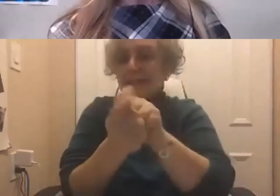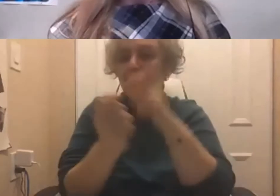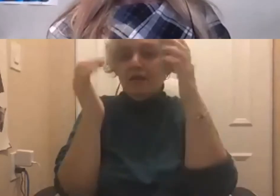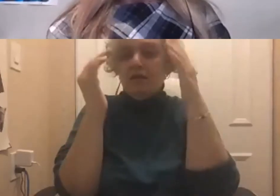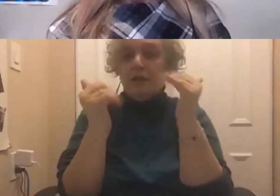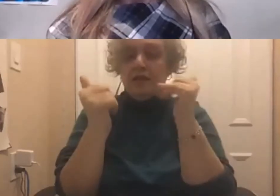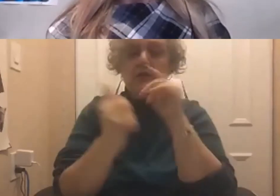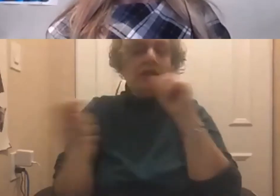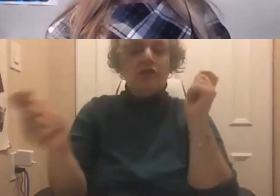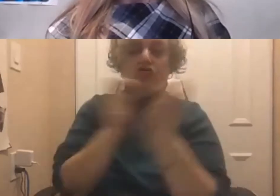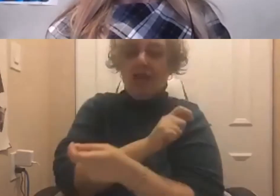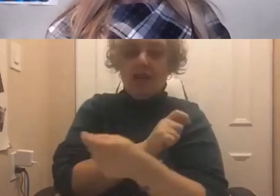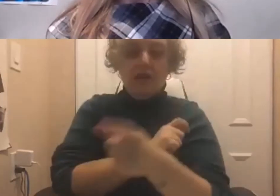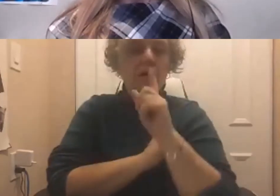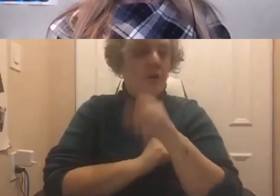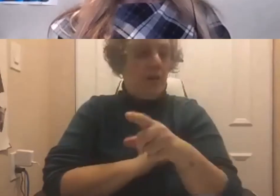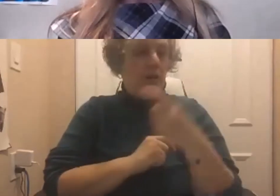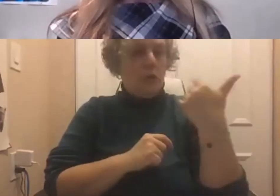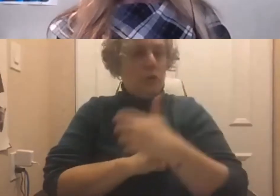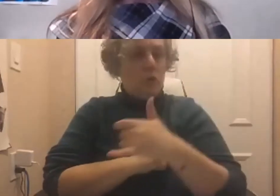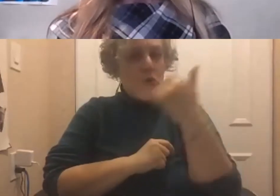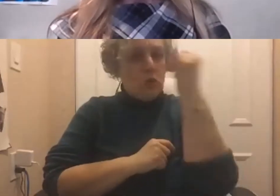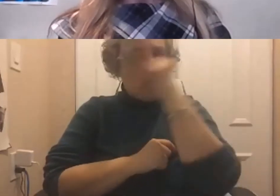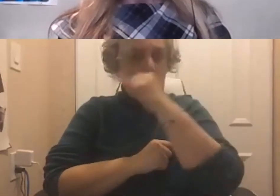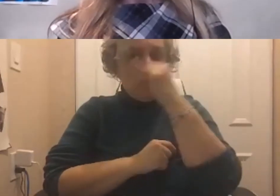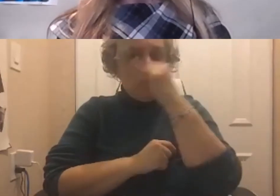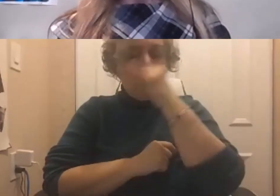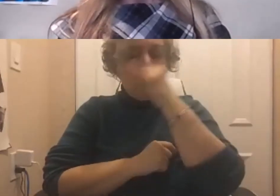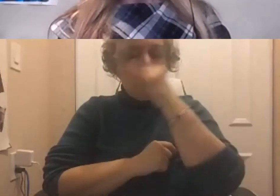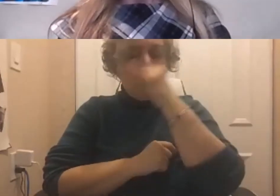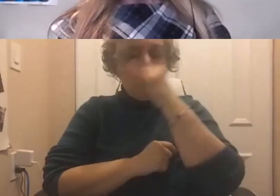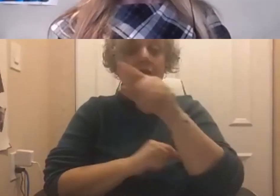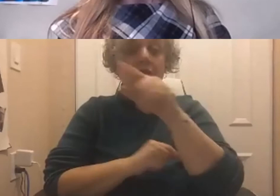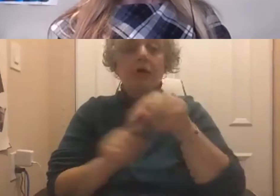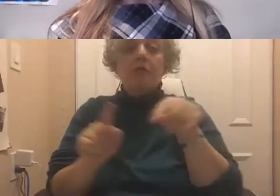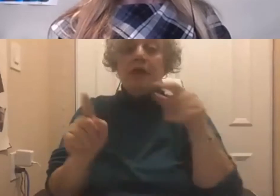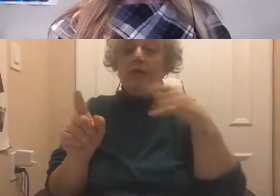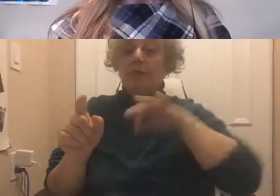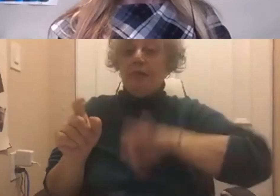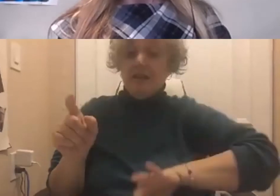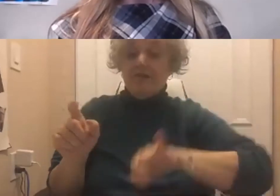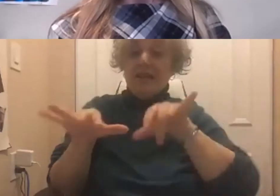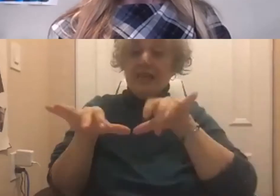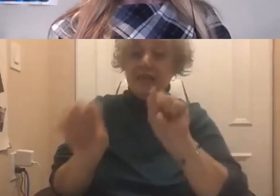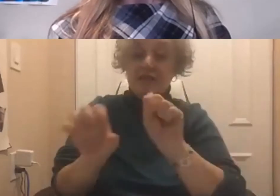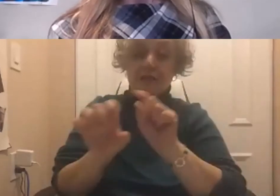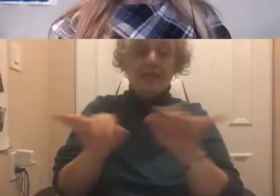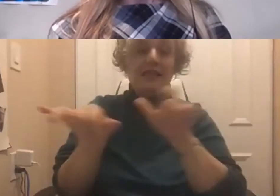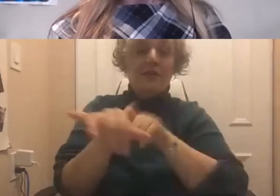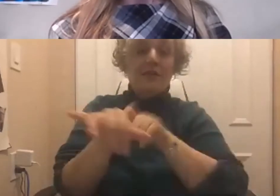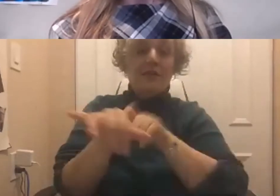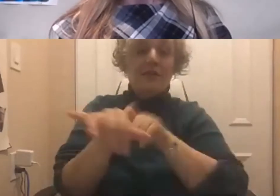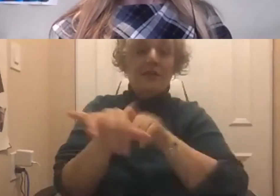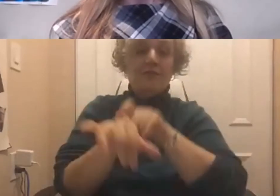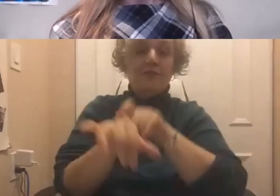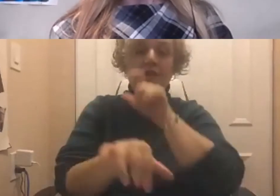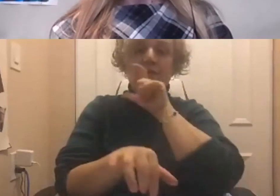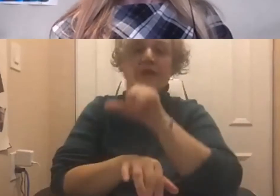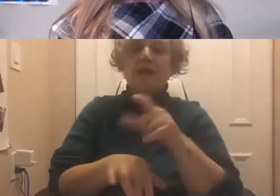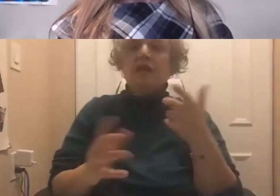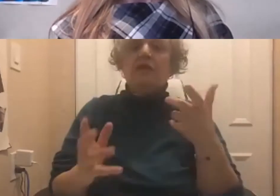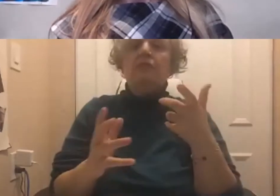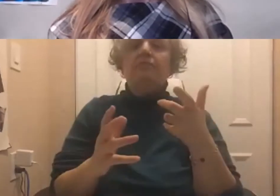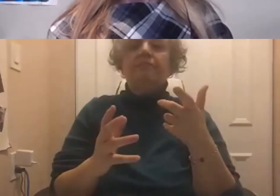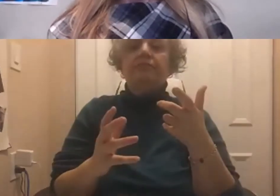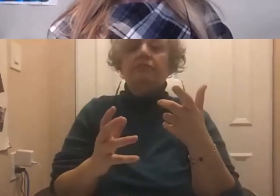shift. And there's certainly benefits to that, but as always, potentially some risks as well.